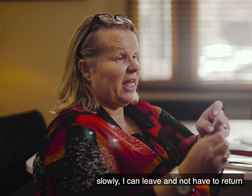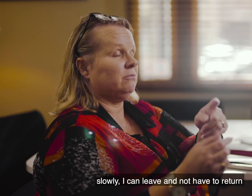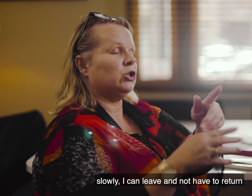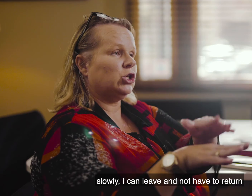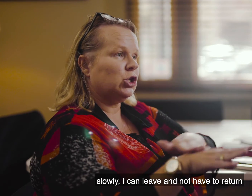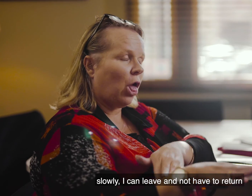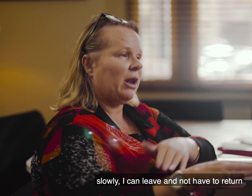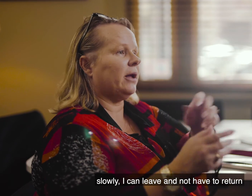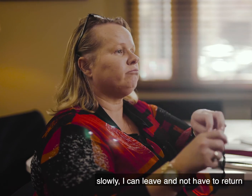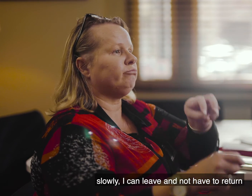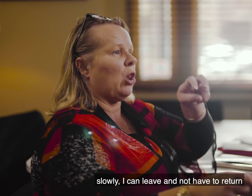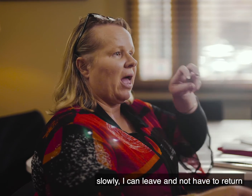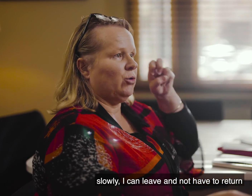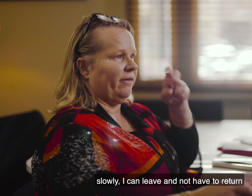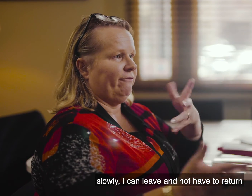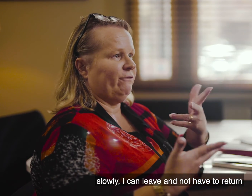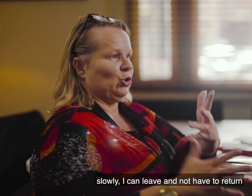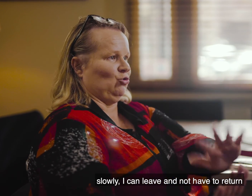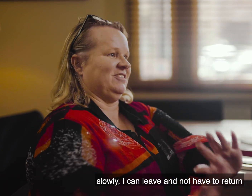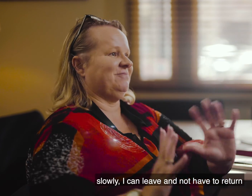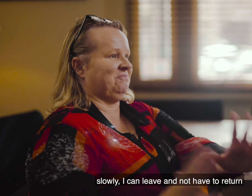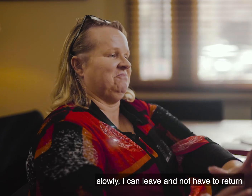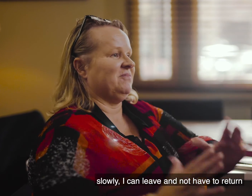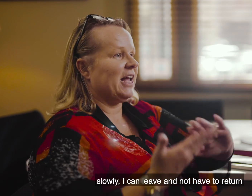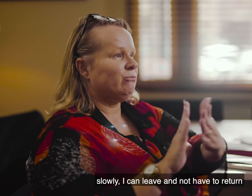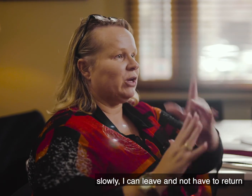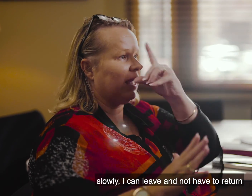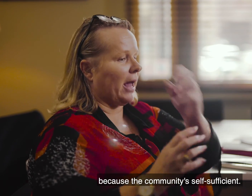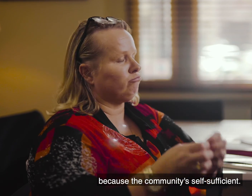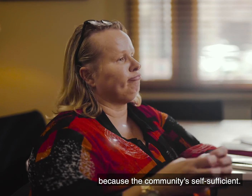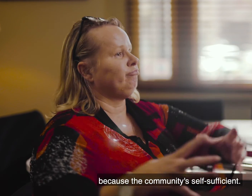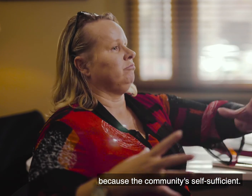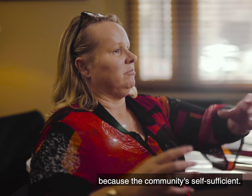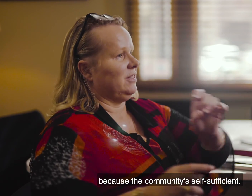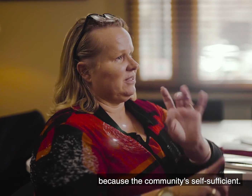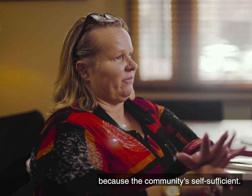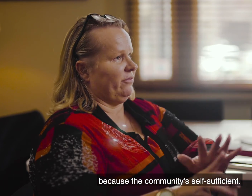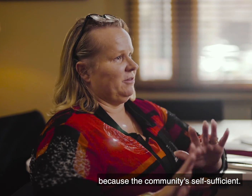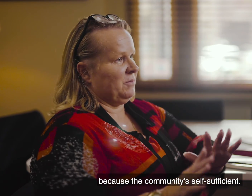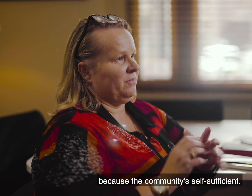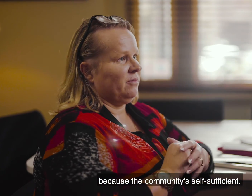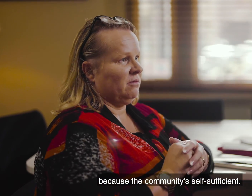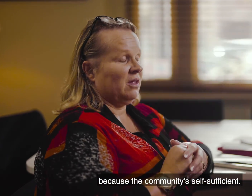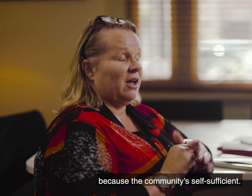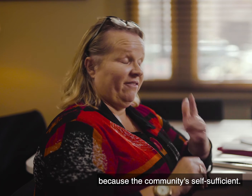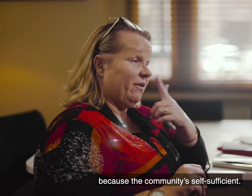slowly, I can leave and not have to return because the community is self-sufficient.